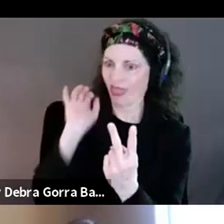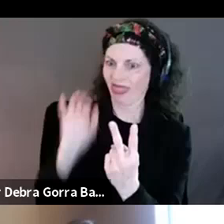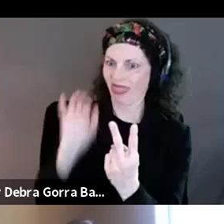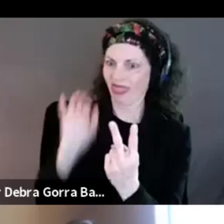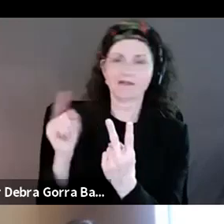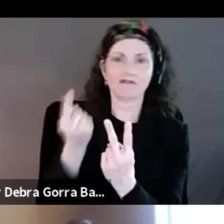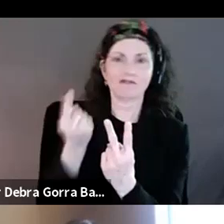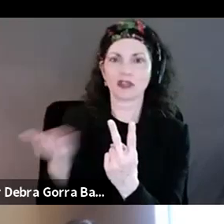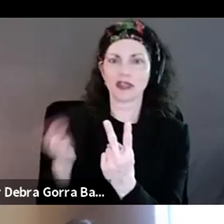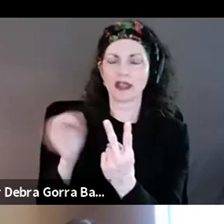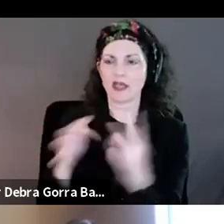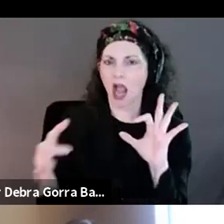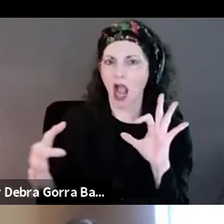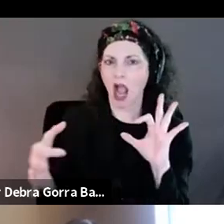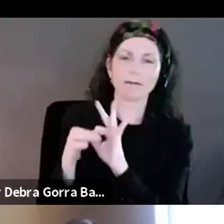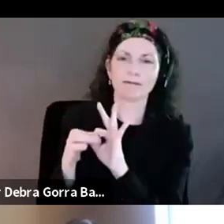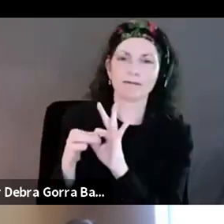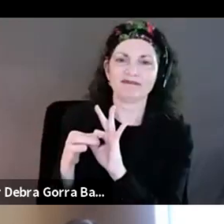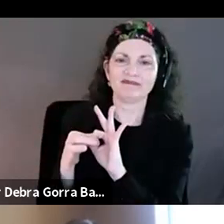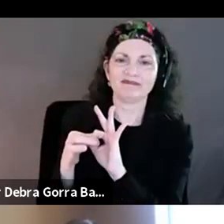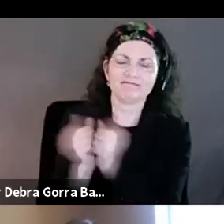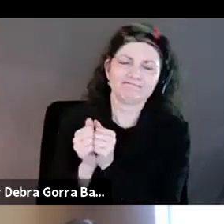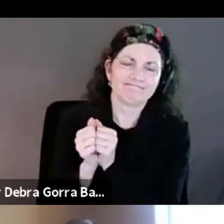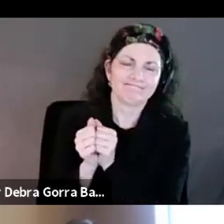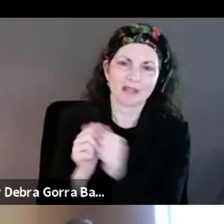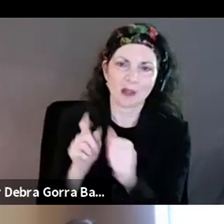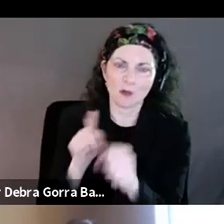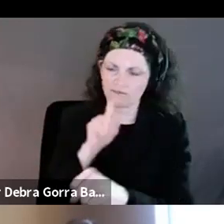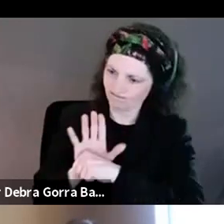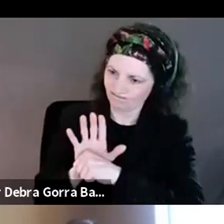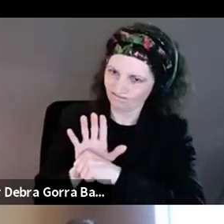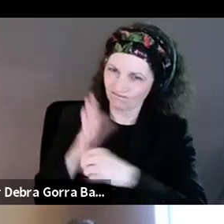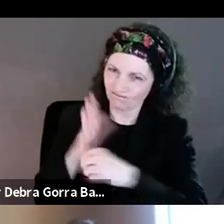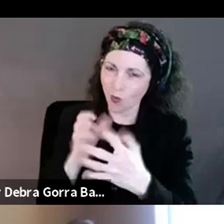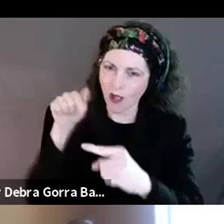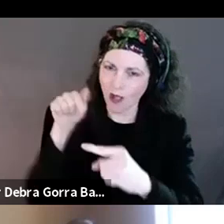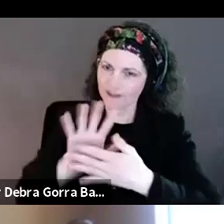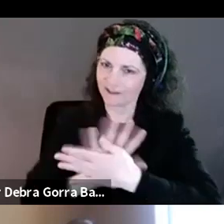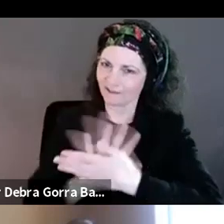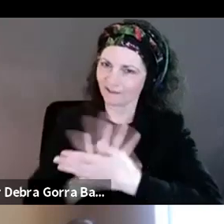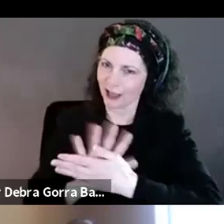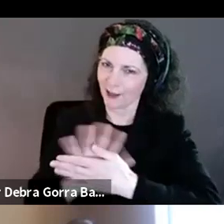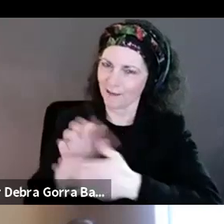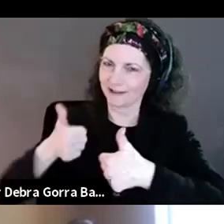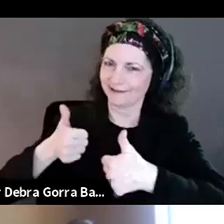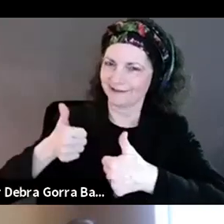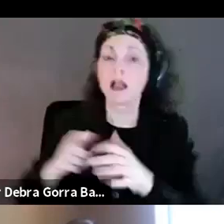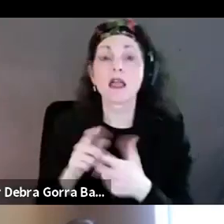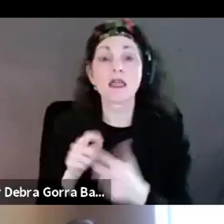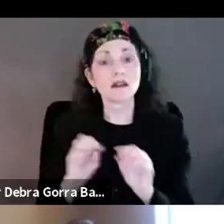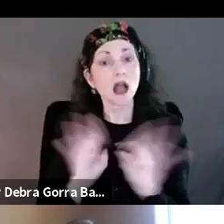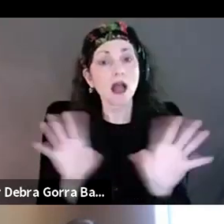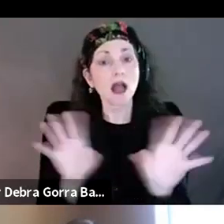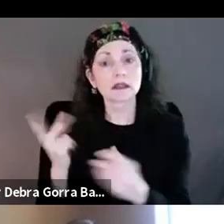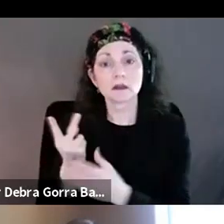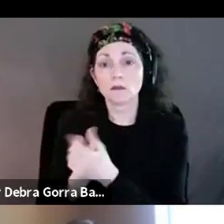tied us and committed us so much to the film. Um, and then obviously we have, we both had, um, you know,